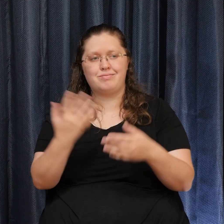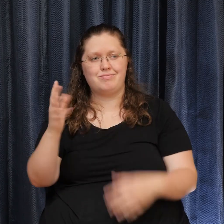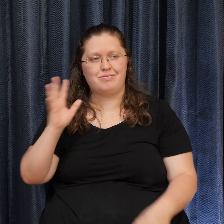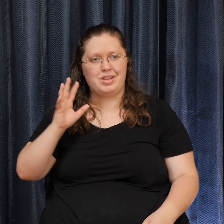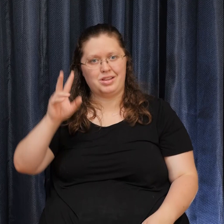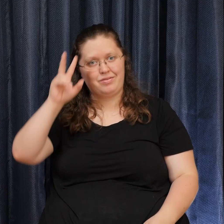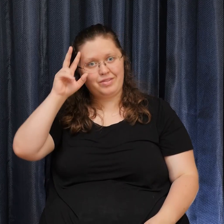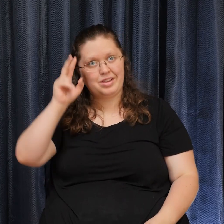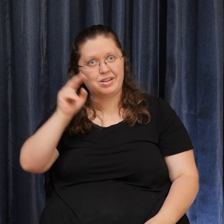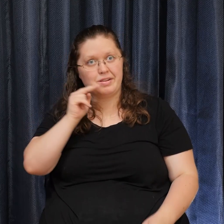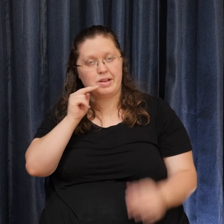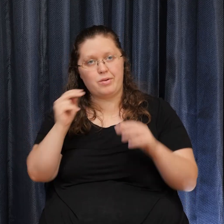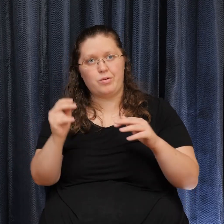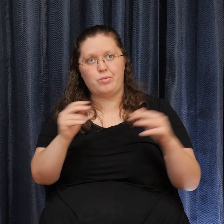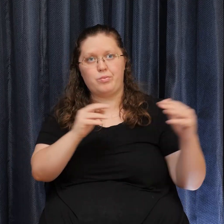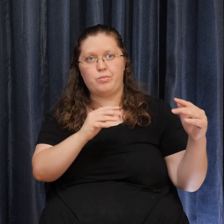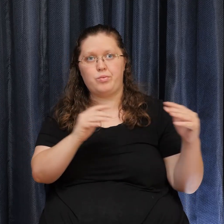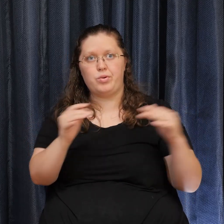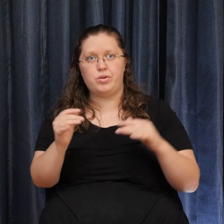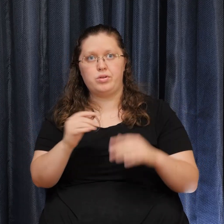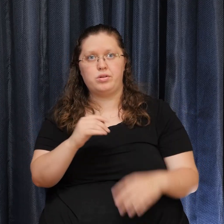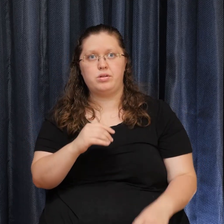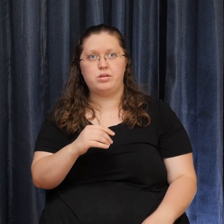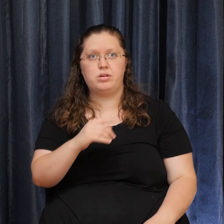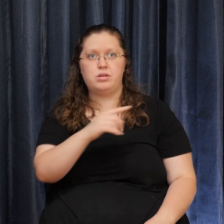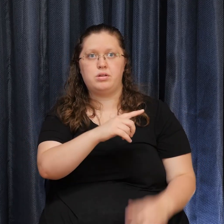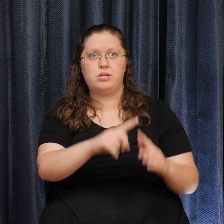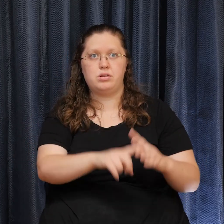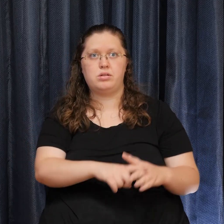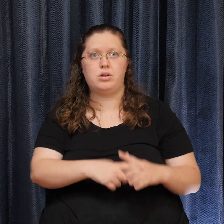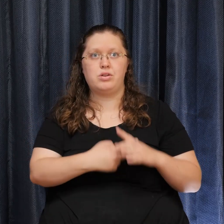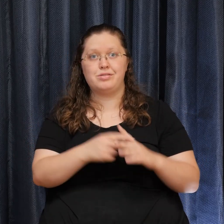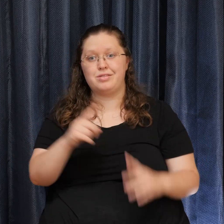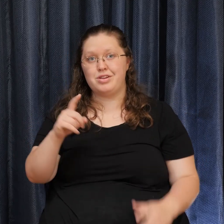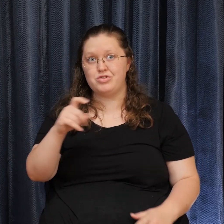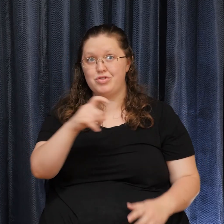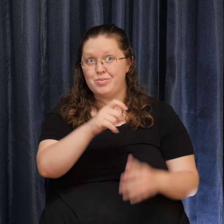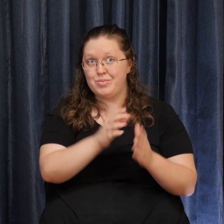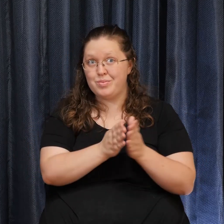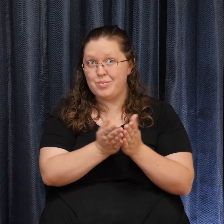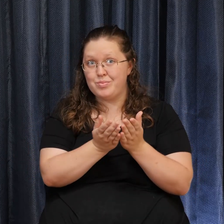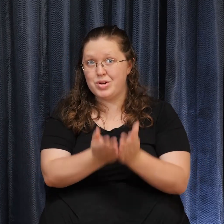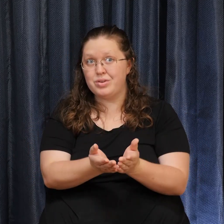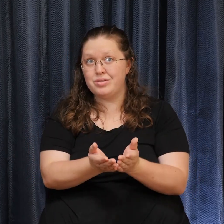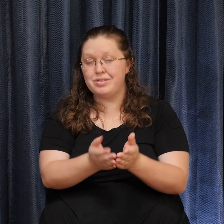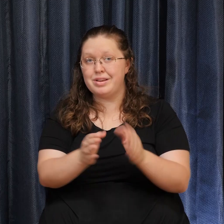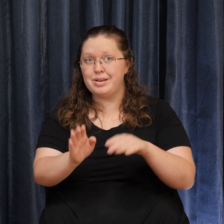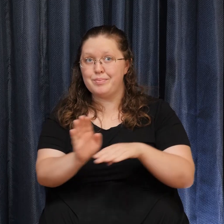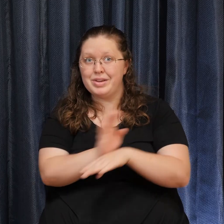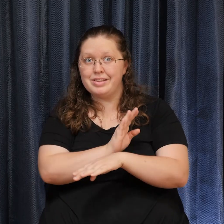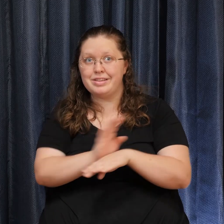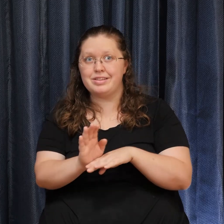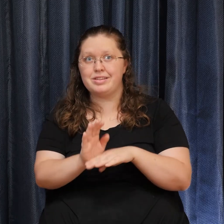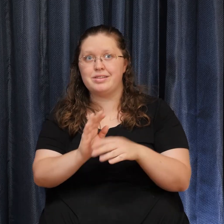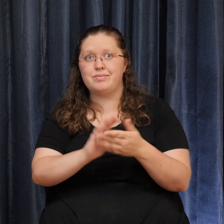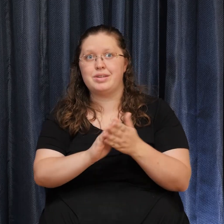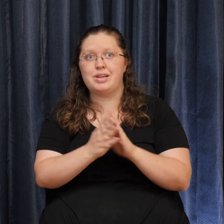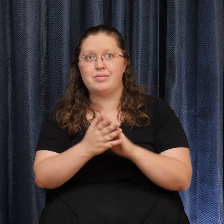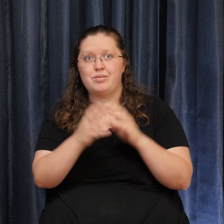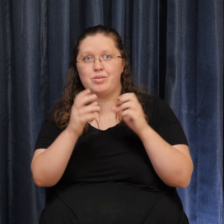started A shrimp boat operation Which eventually Became an amazing piece That provided Great